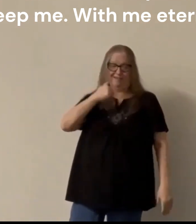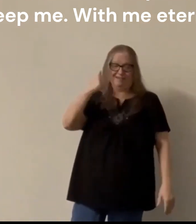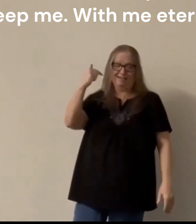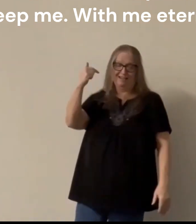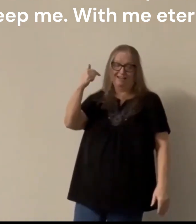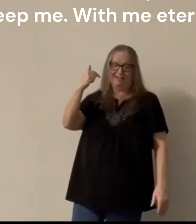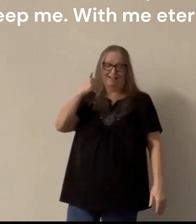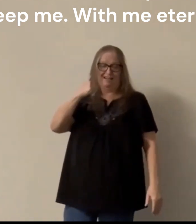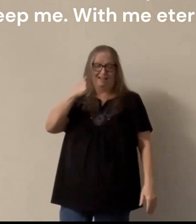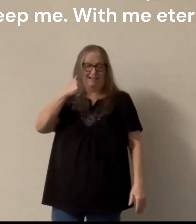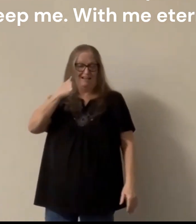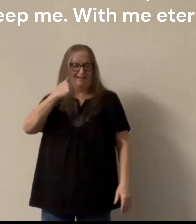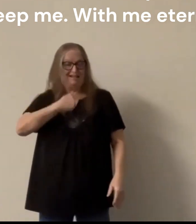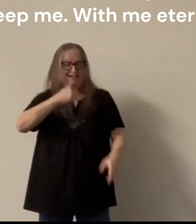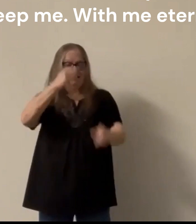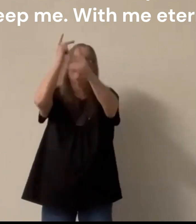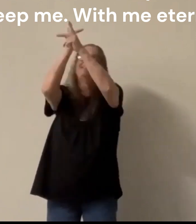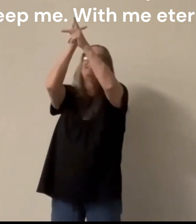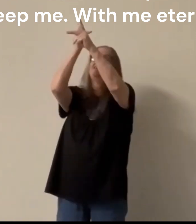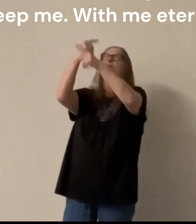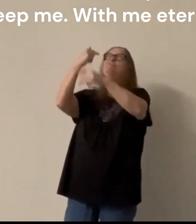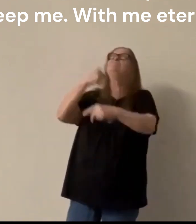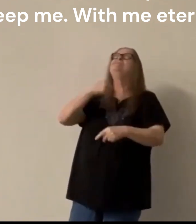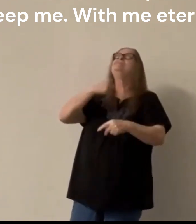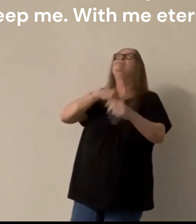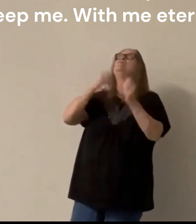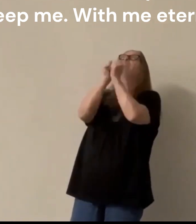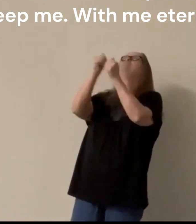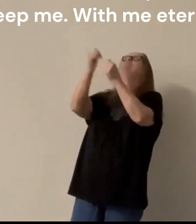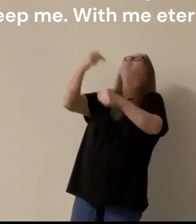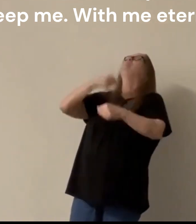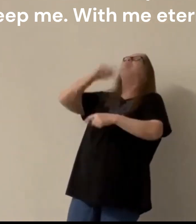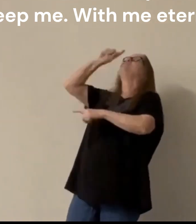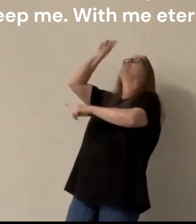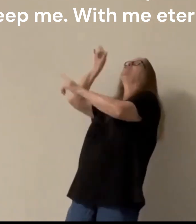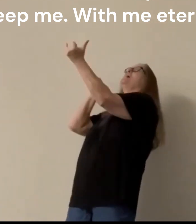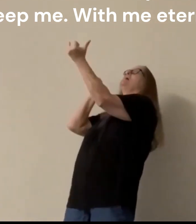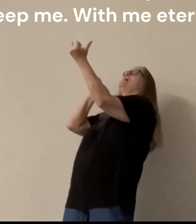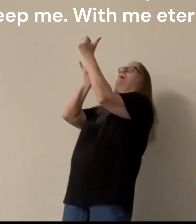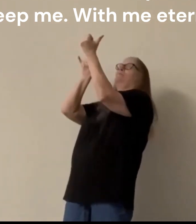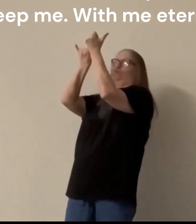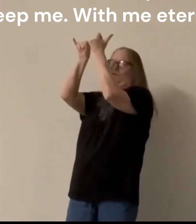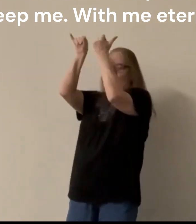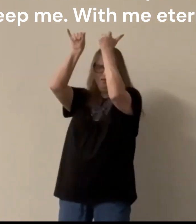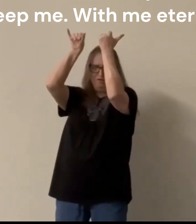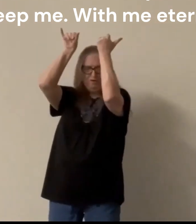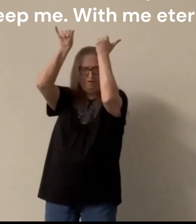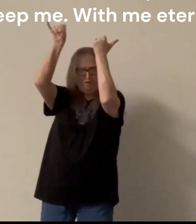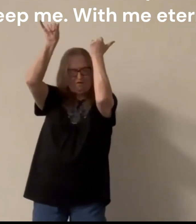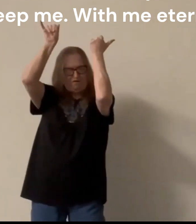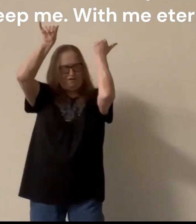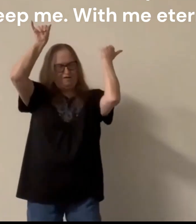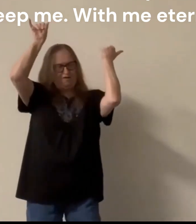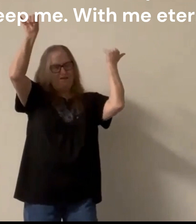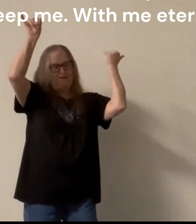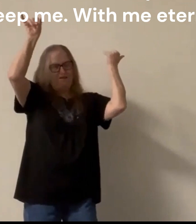I thought I might come with you. You mean you won't leave after all? I have to leave Downton.